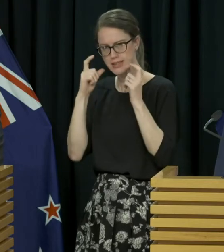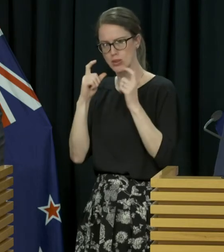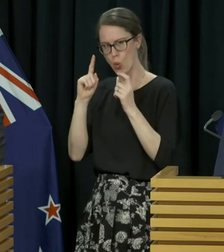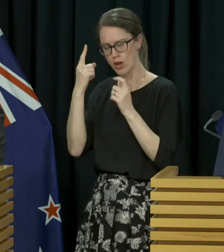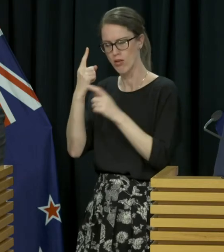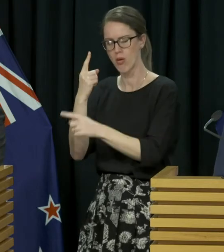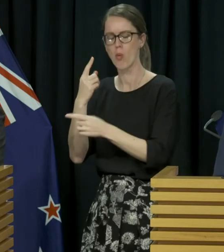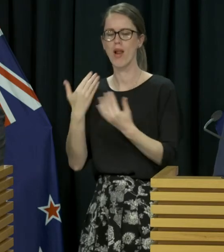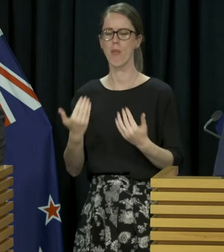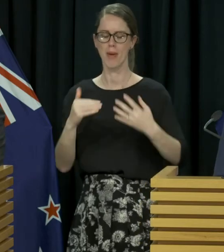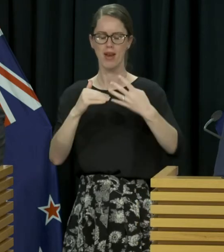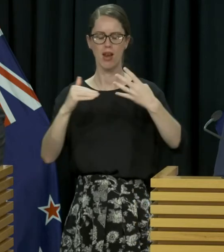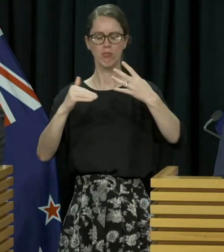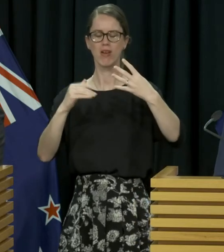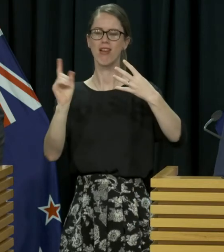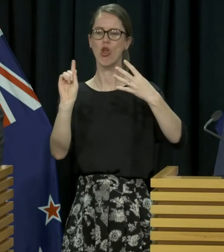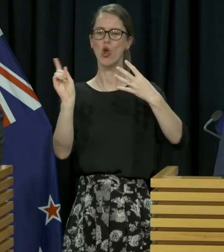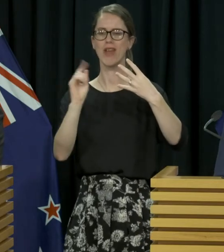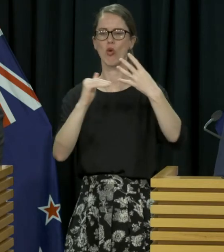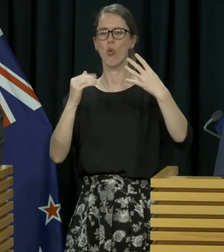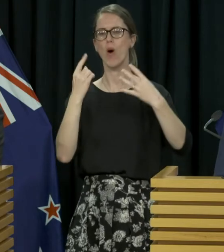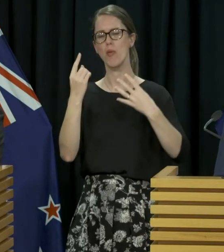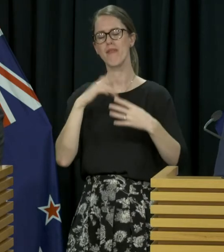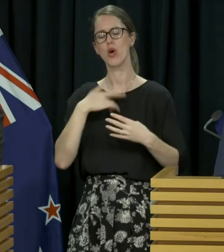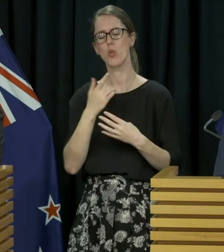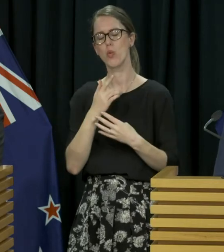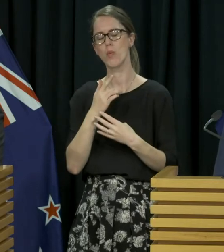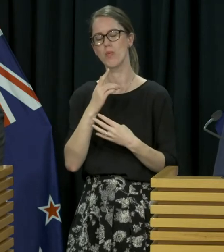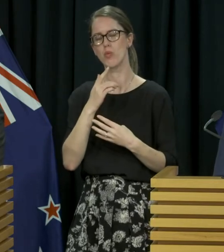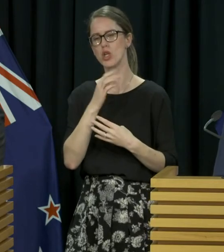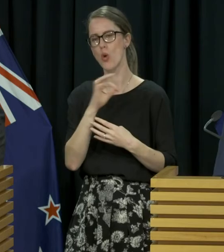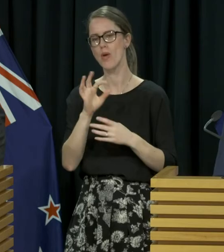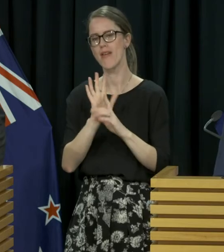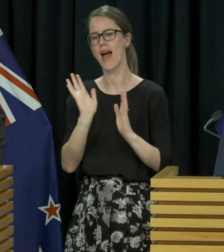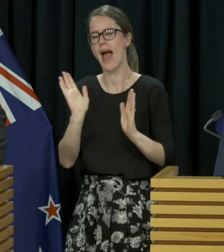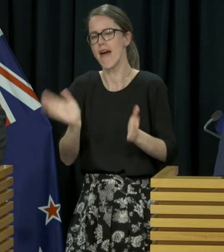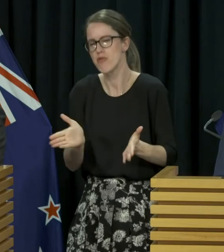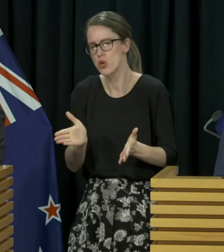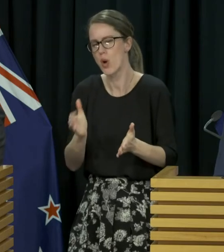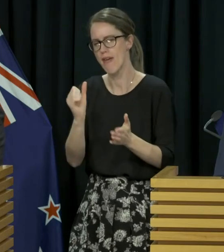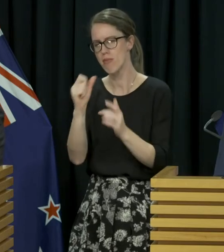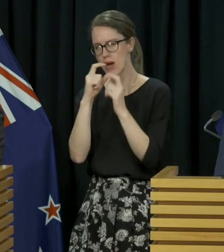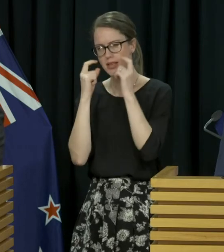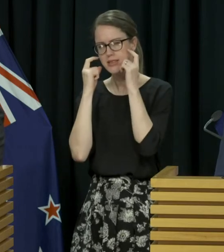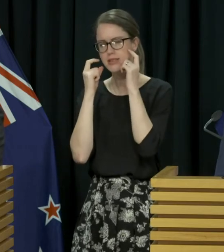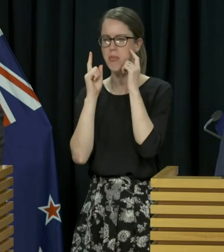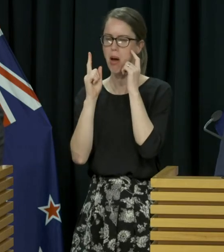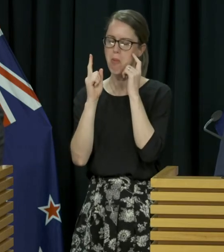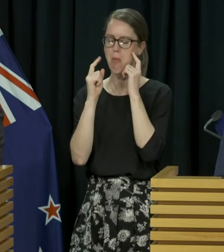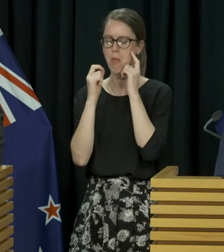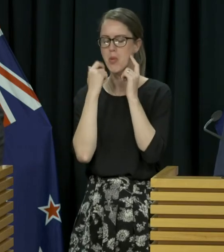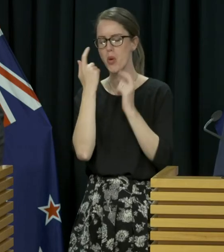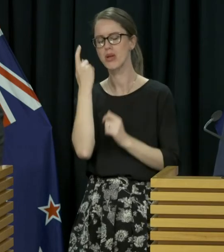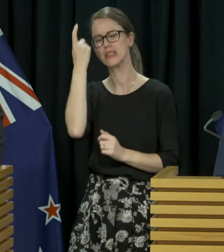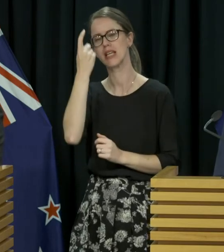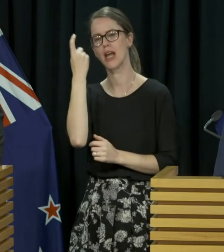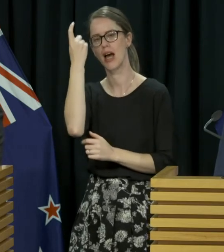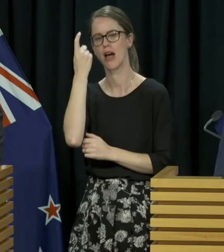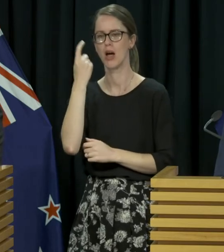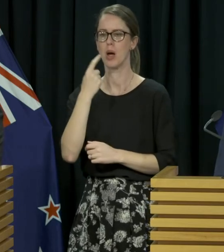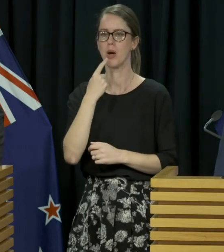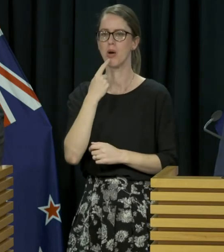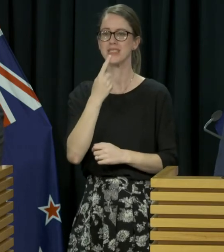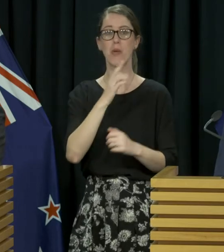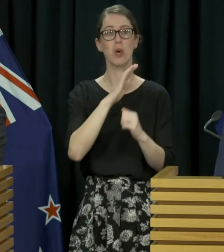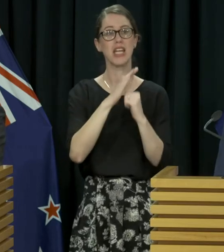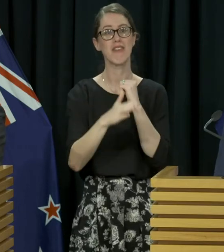this point is that we don't need to make it mandatory. But that's one of those things that we always keep under review. I wouldn't ever rule